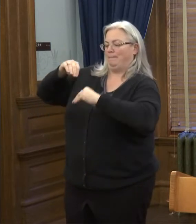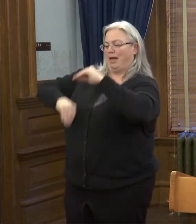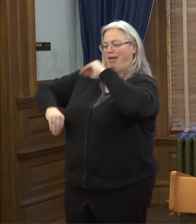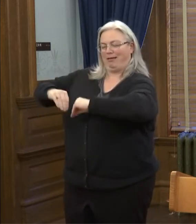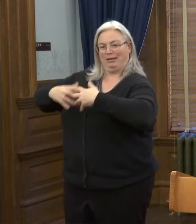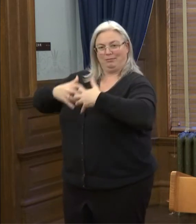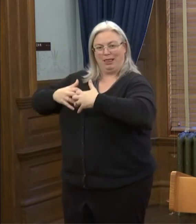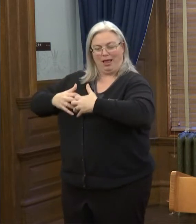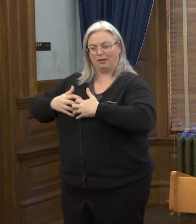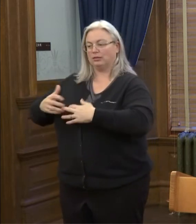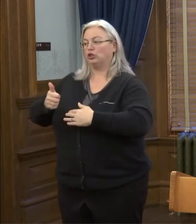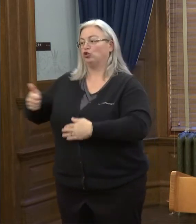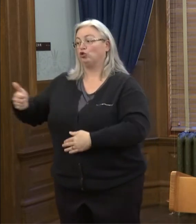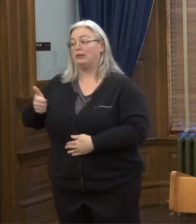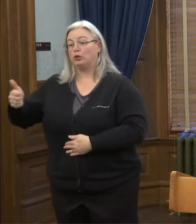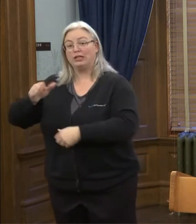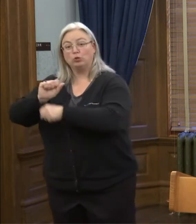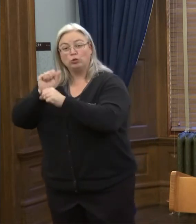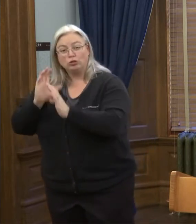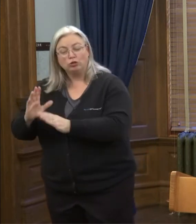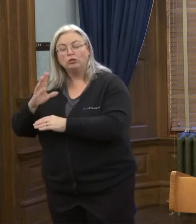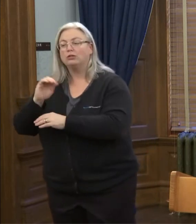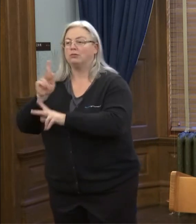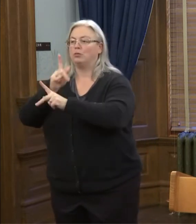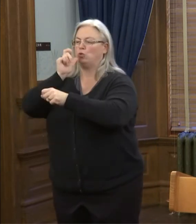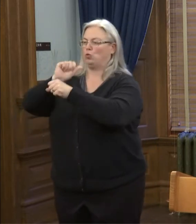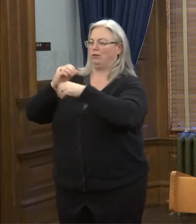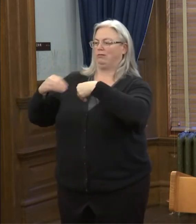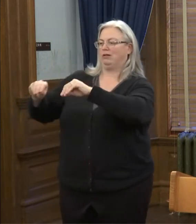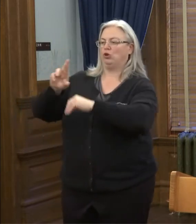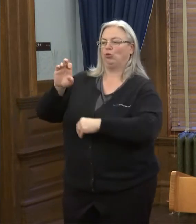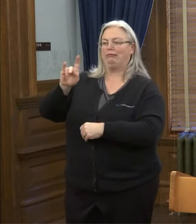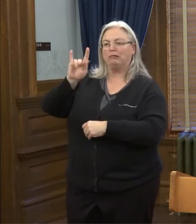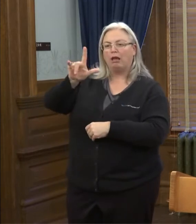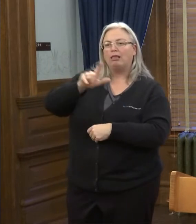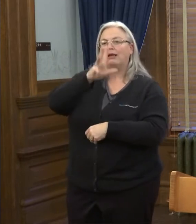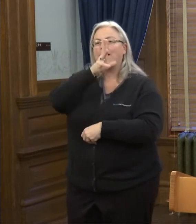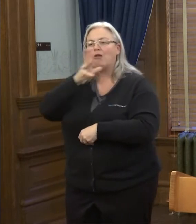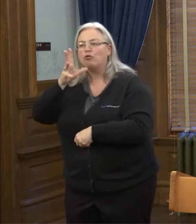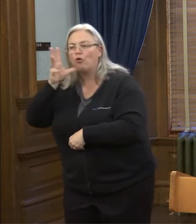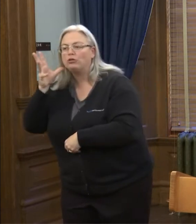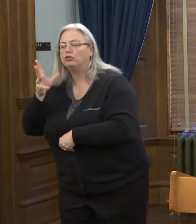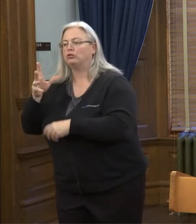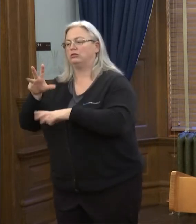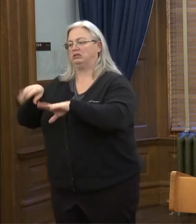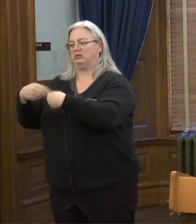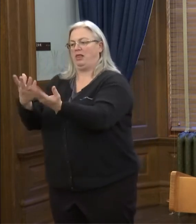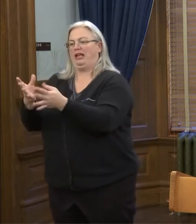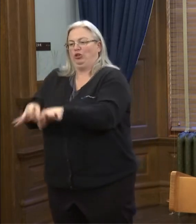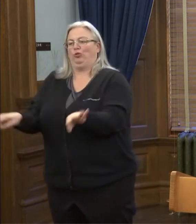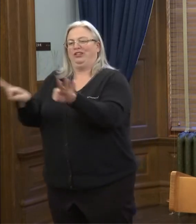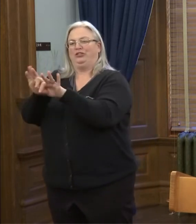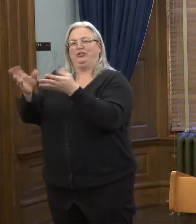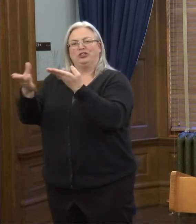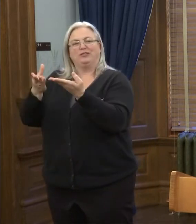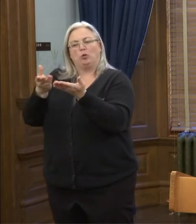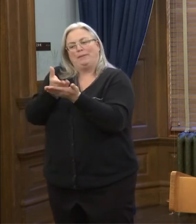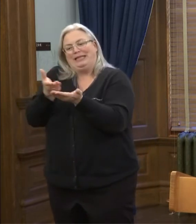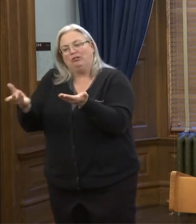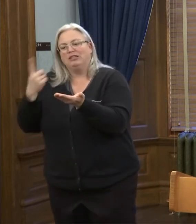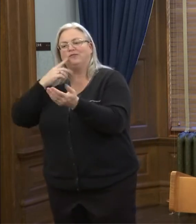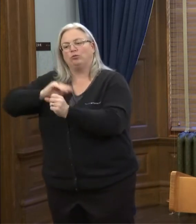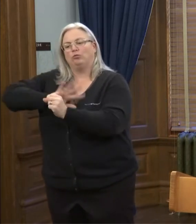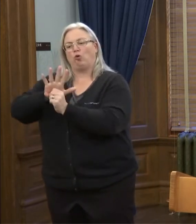transportation workers, and workers in retail, agriculture, supply of critical services or materials for COVID